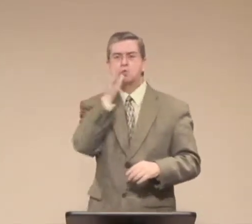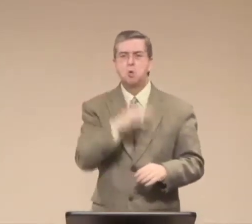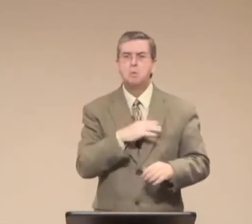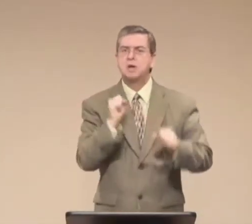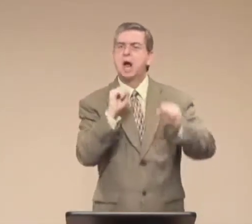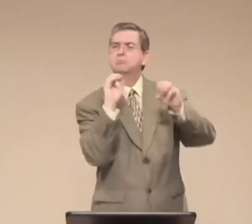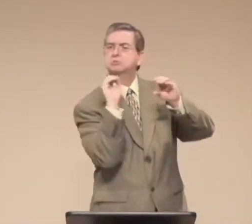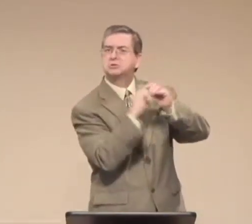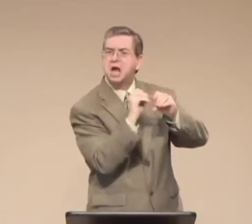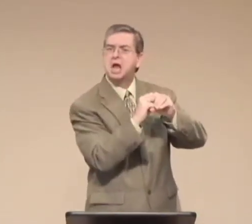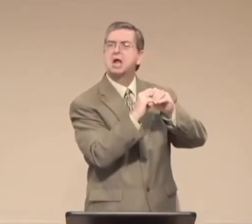now.